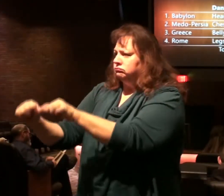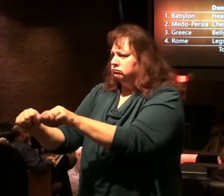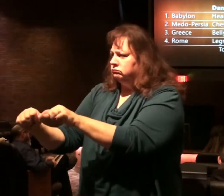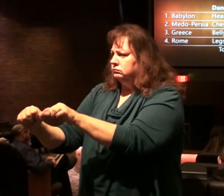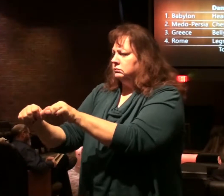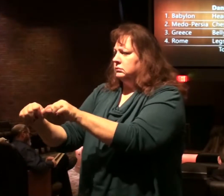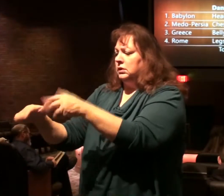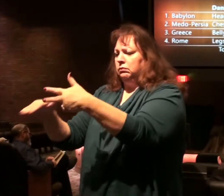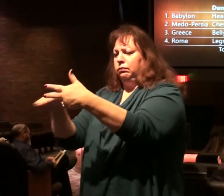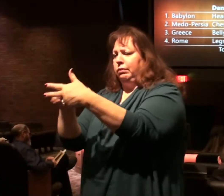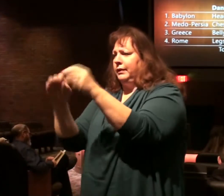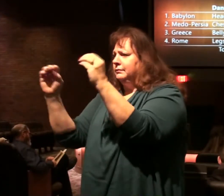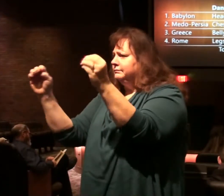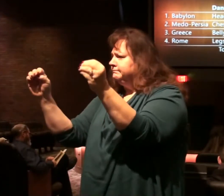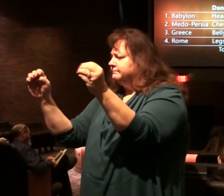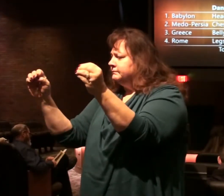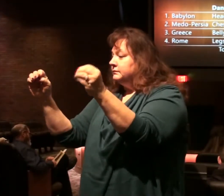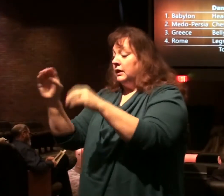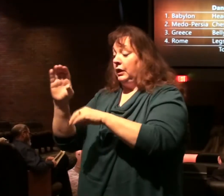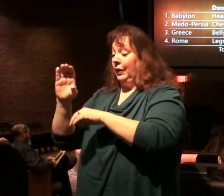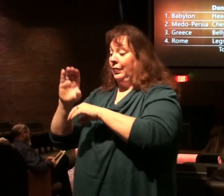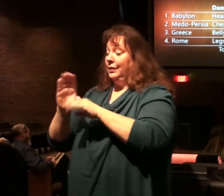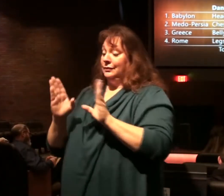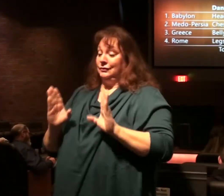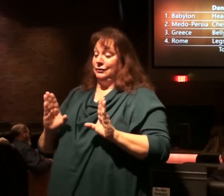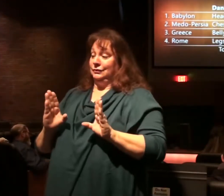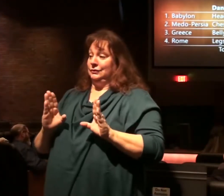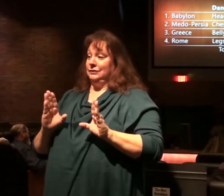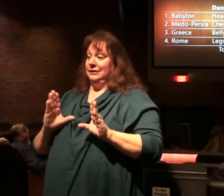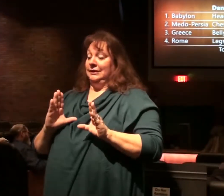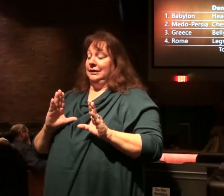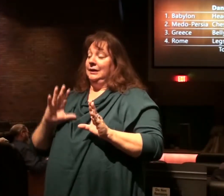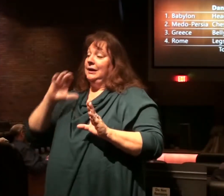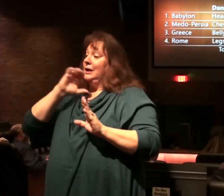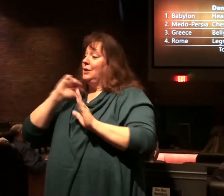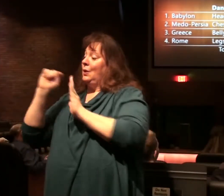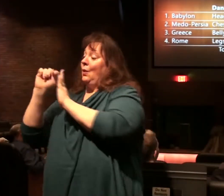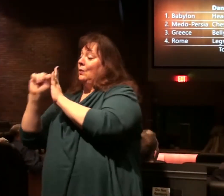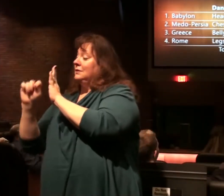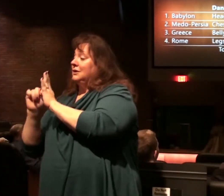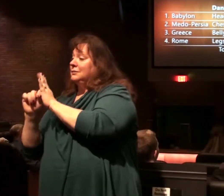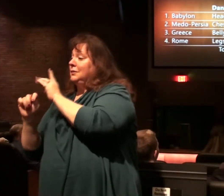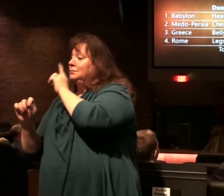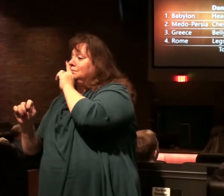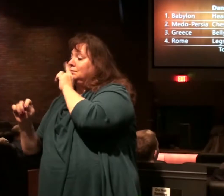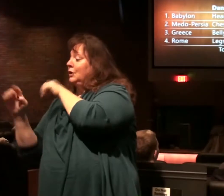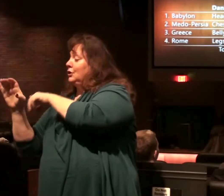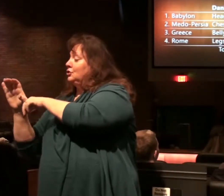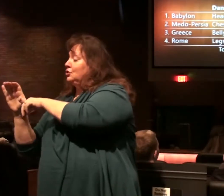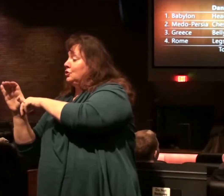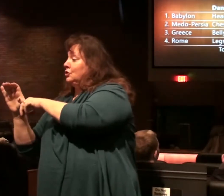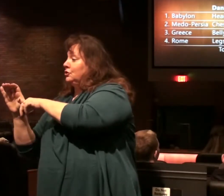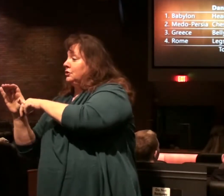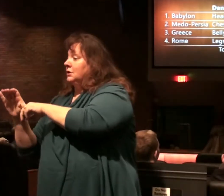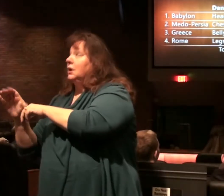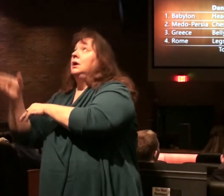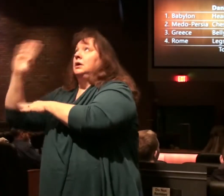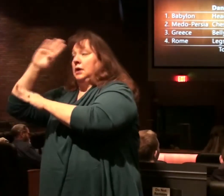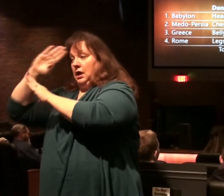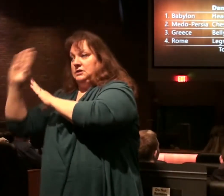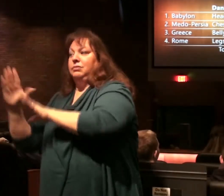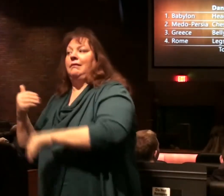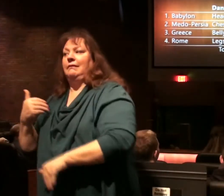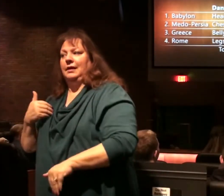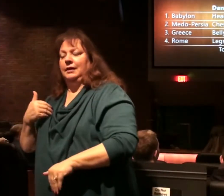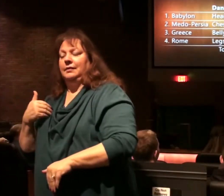indication of a breakthrough, here, because remember, the church age does not exist in Old Testament prophecy. It exists in the plan of God,